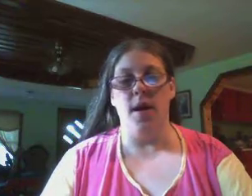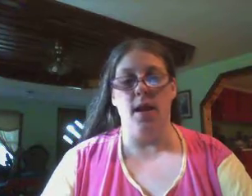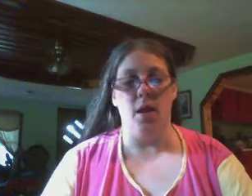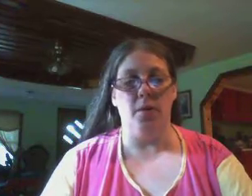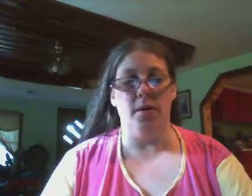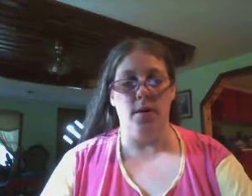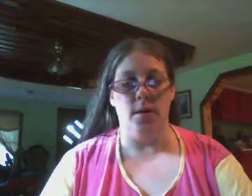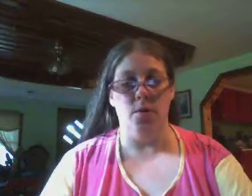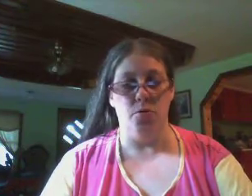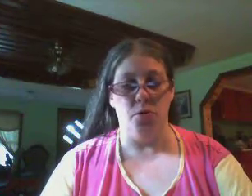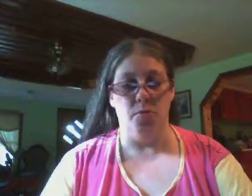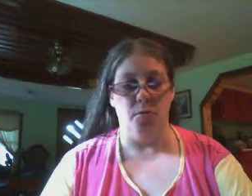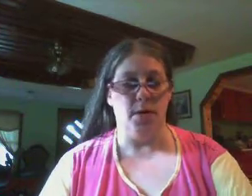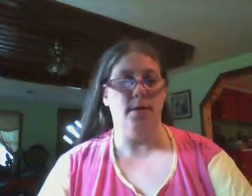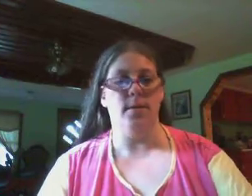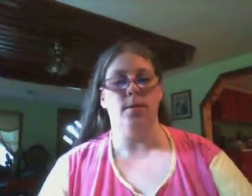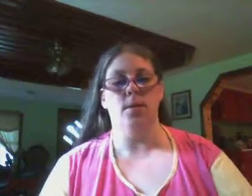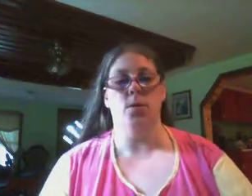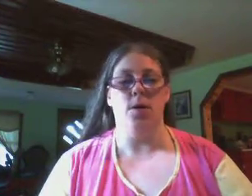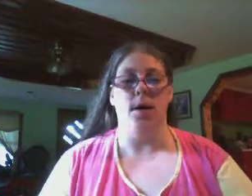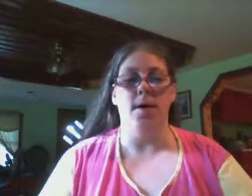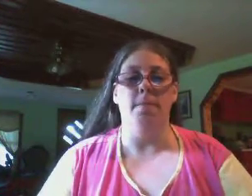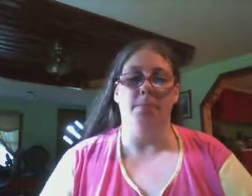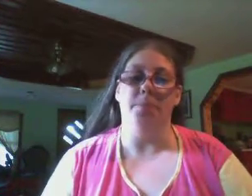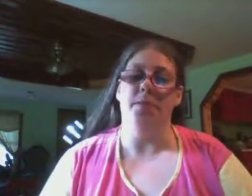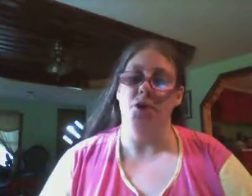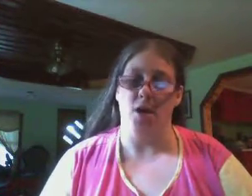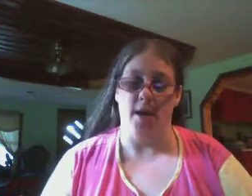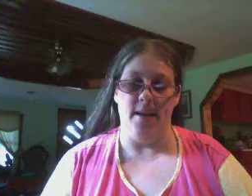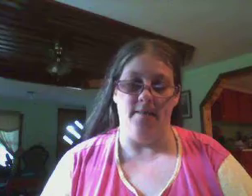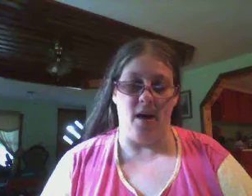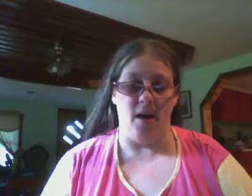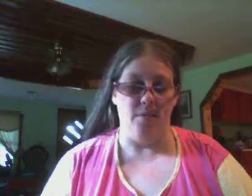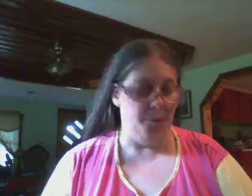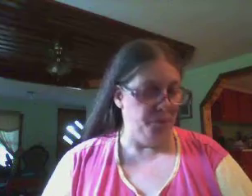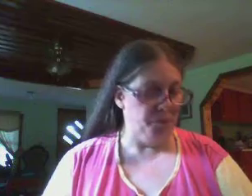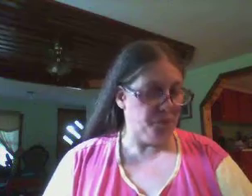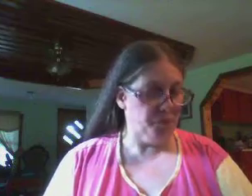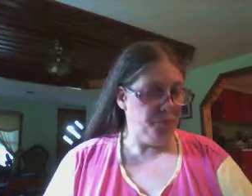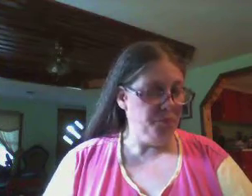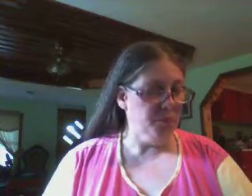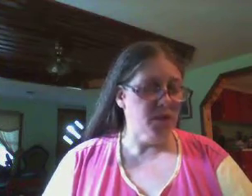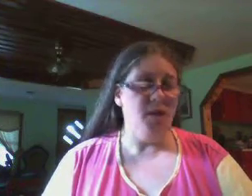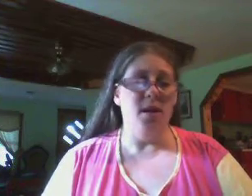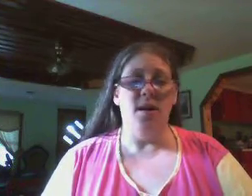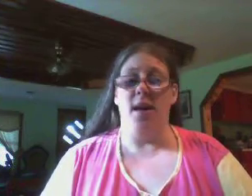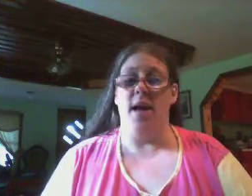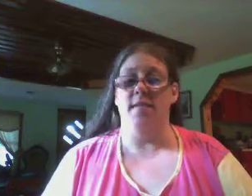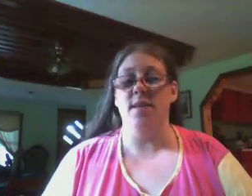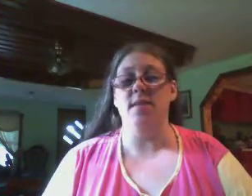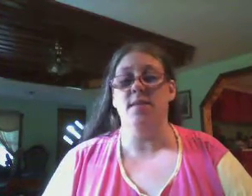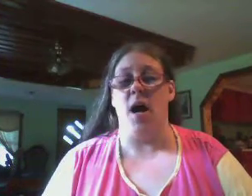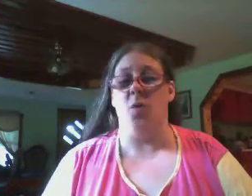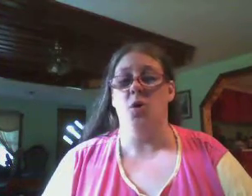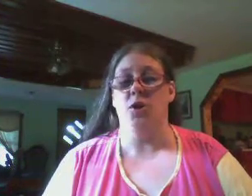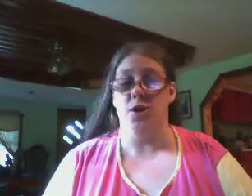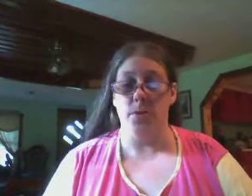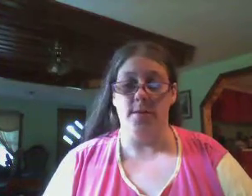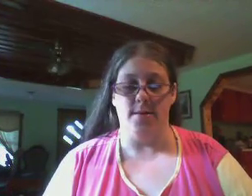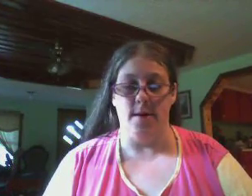Hello again, YouTube friends. This is Shea, Shea Ann Fyde, and this is our Tuesday